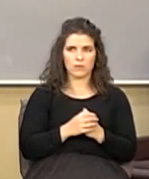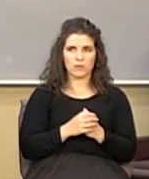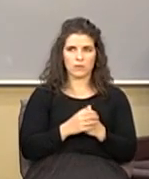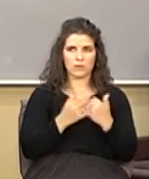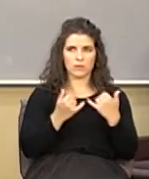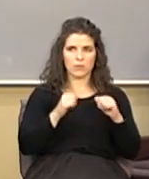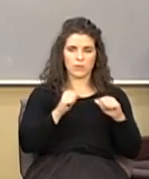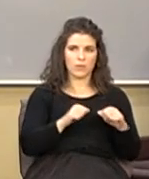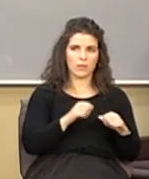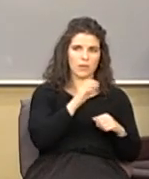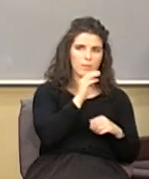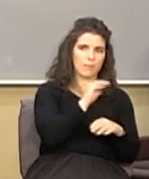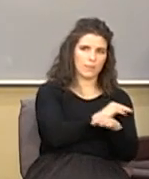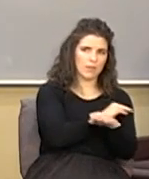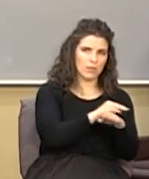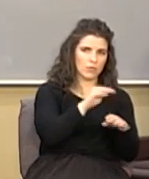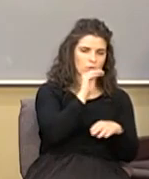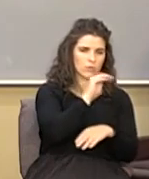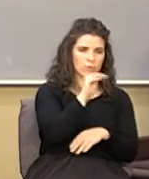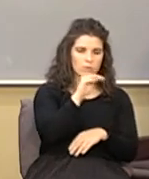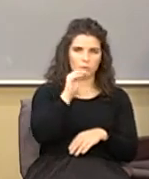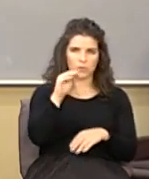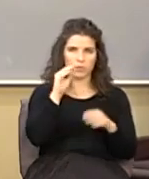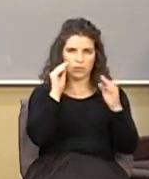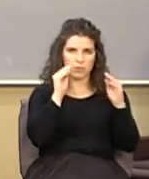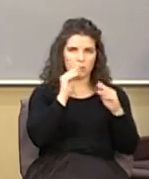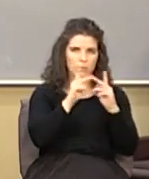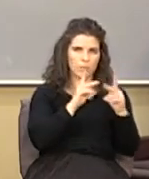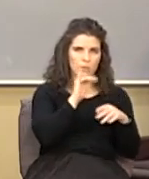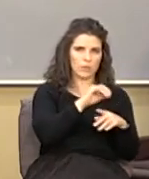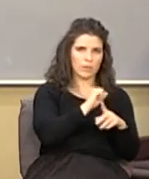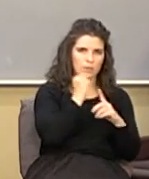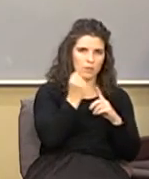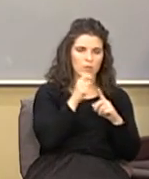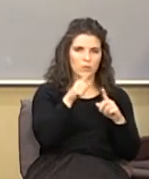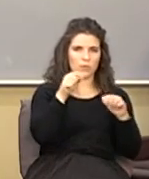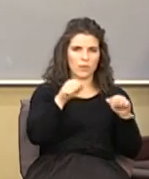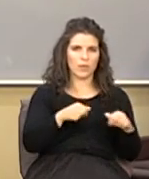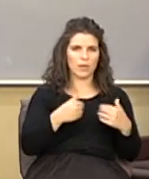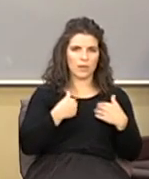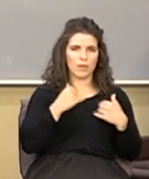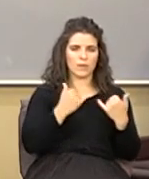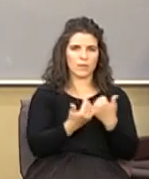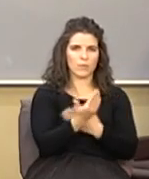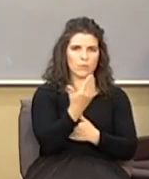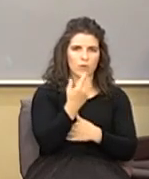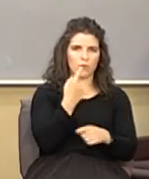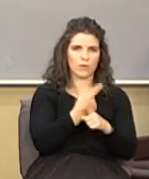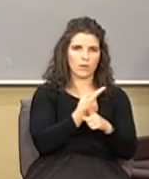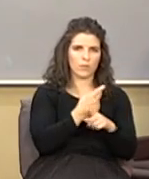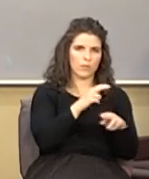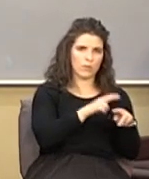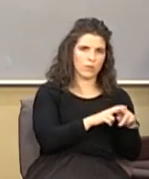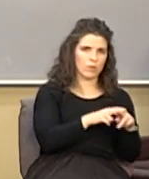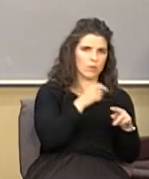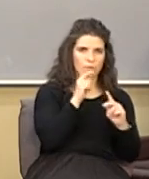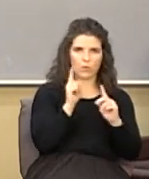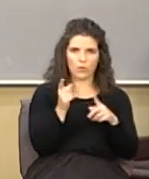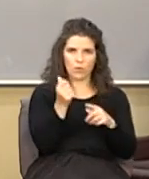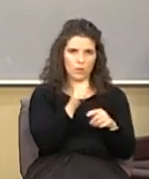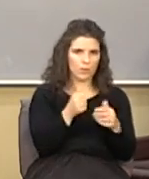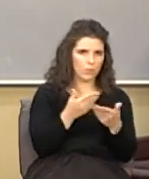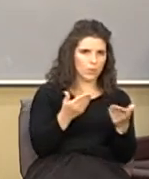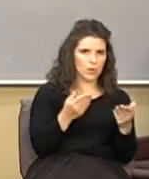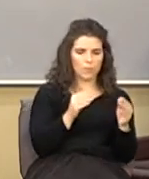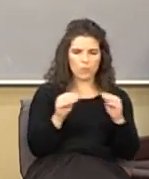I can go minister to people in those circumstances you can have that this morning right where you sit you don't have to go anywhere do anything move a